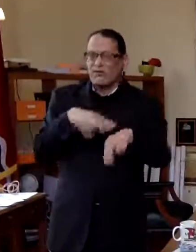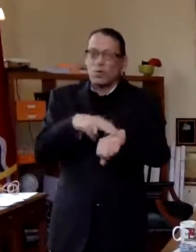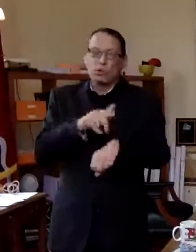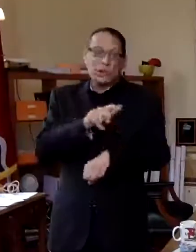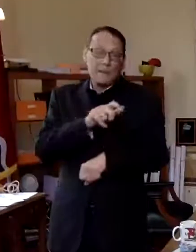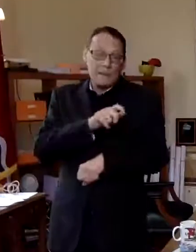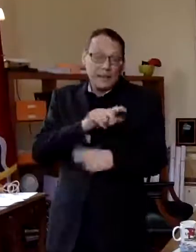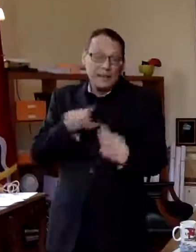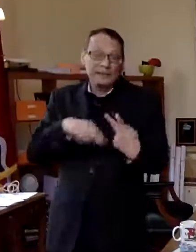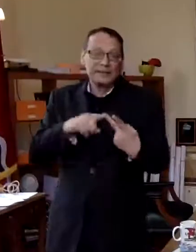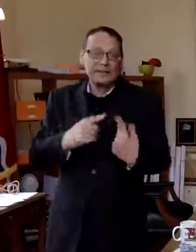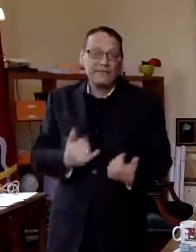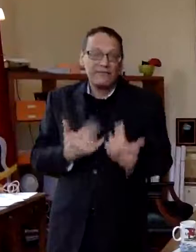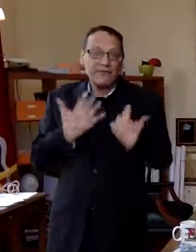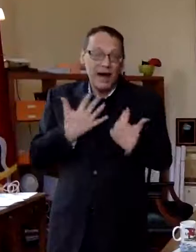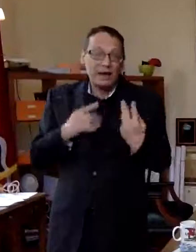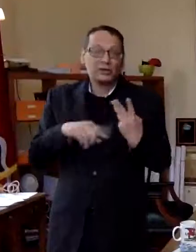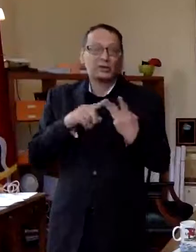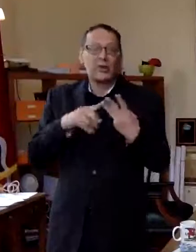department